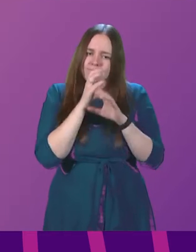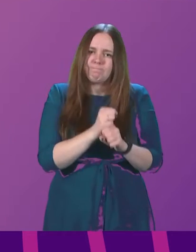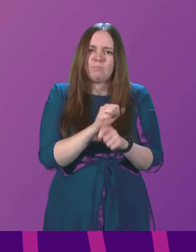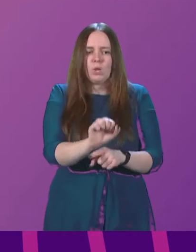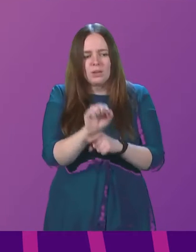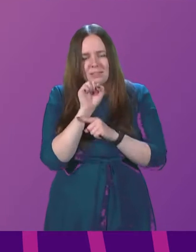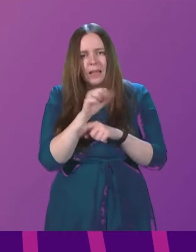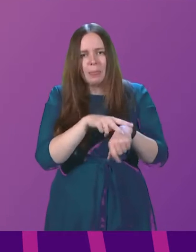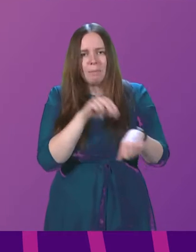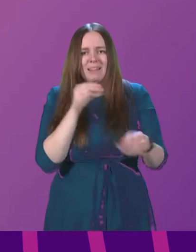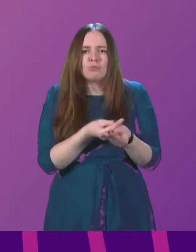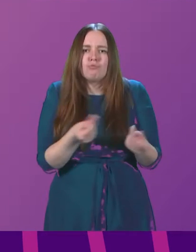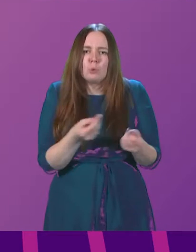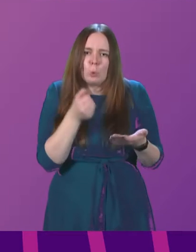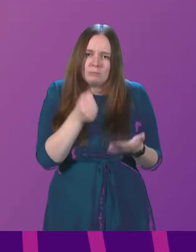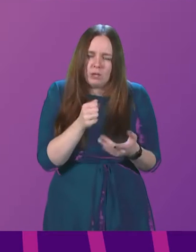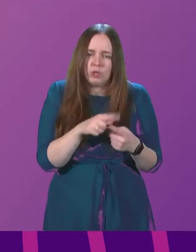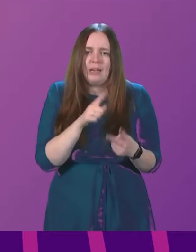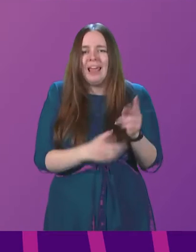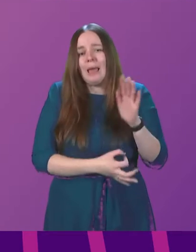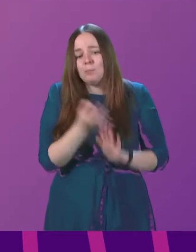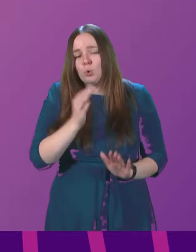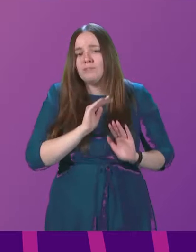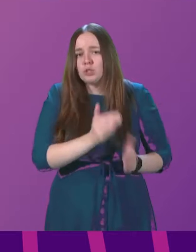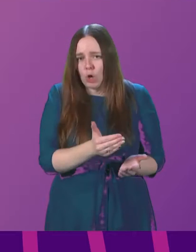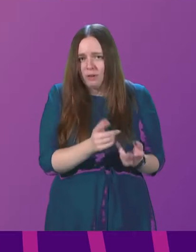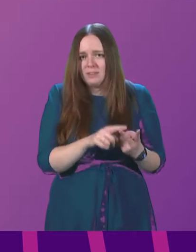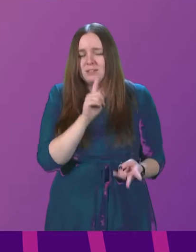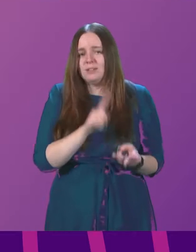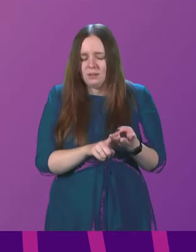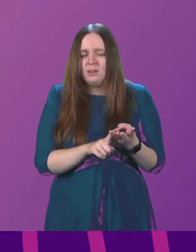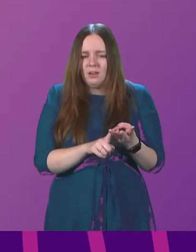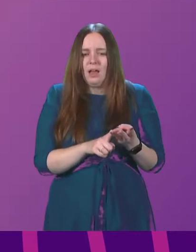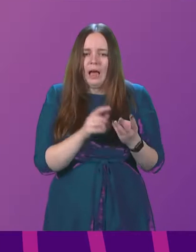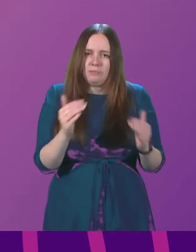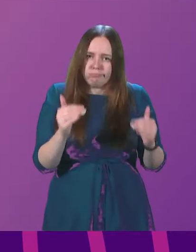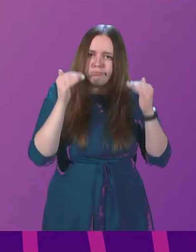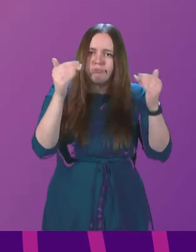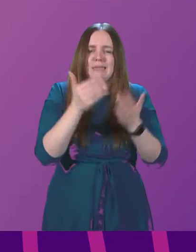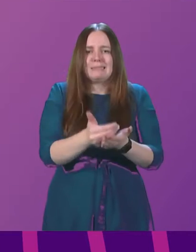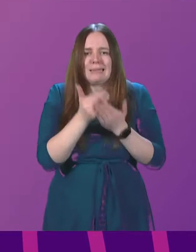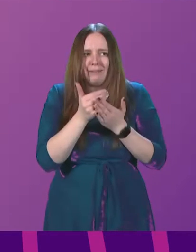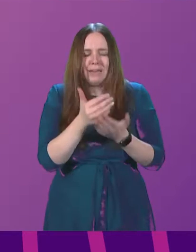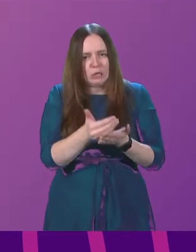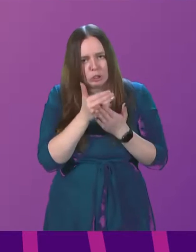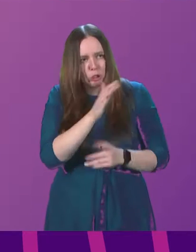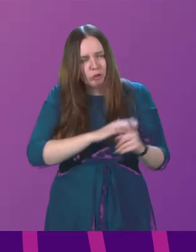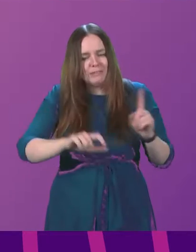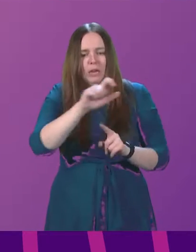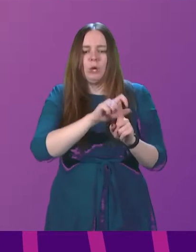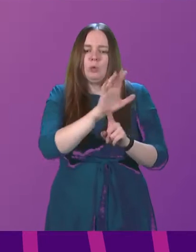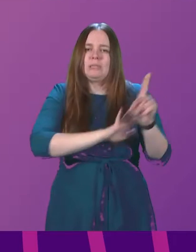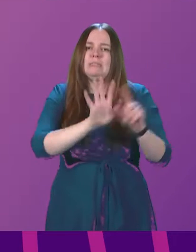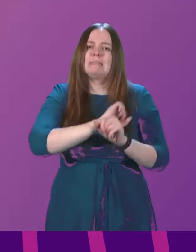police resource budget, improve service delivery and enhance safety and security in communities across Scotland.